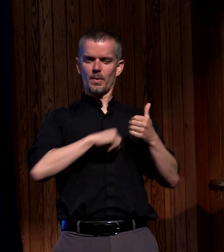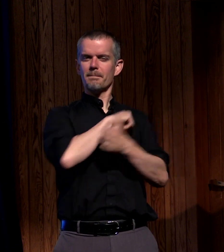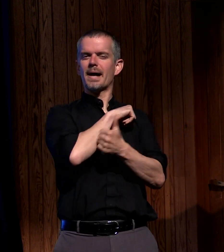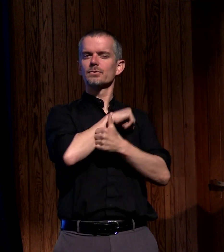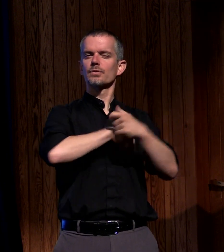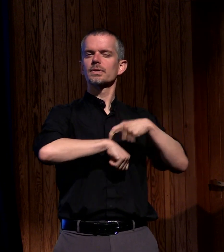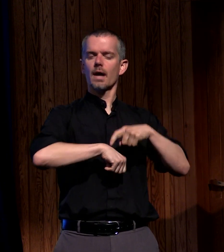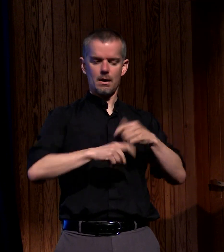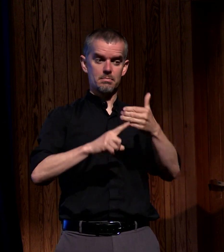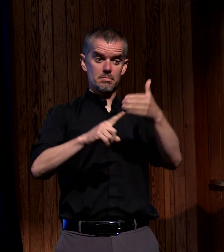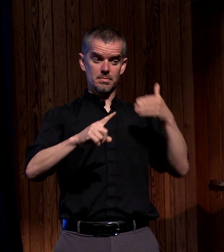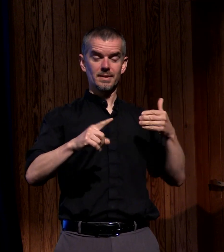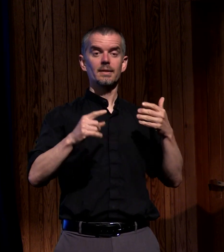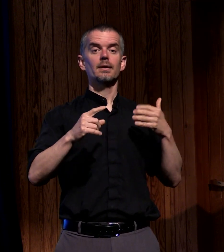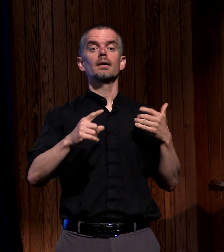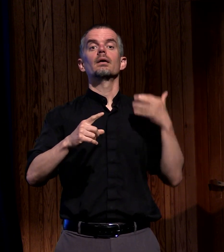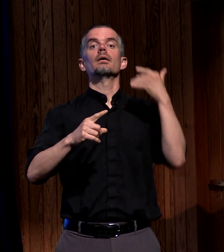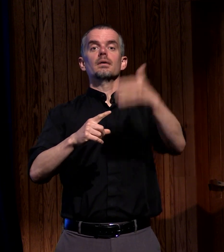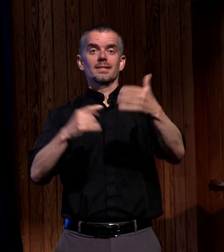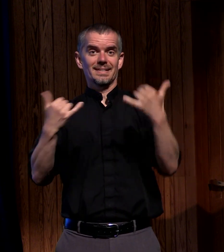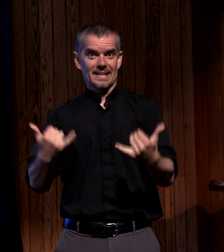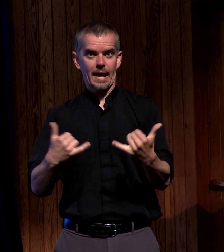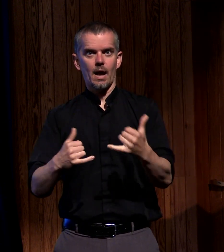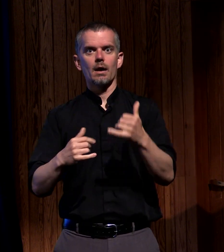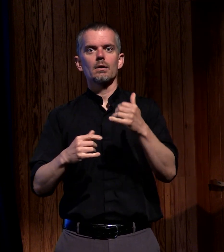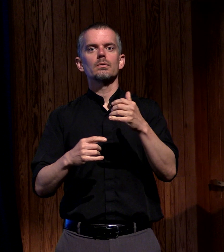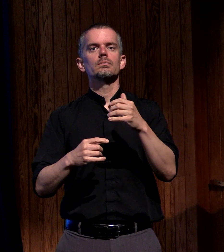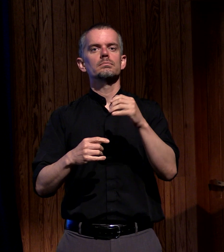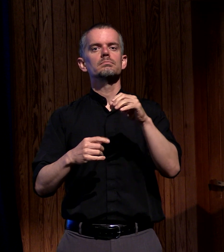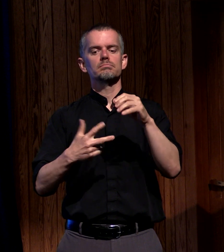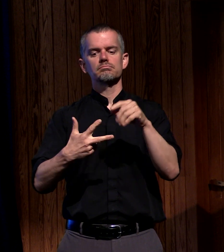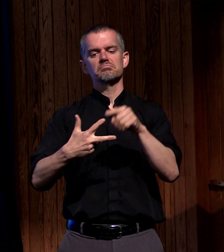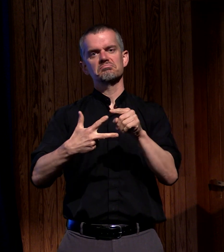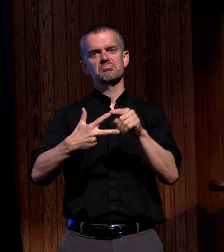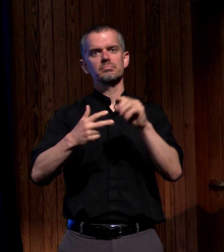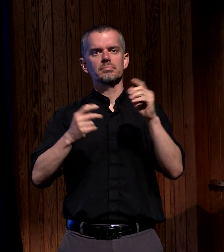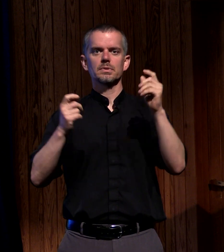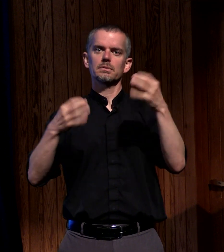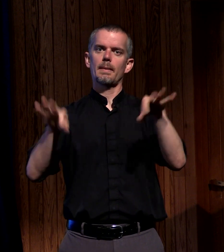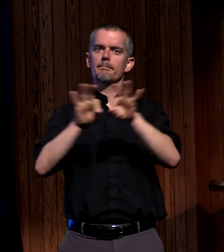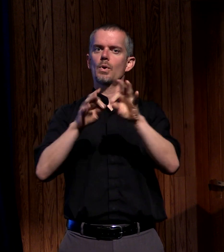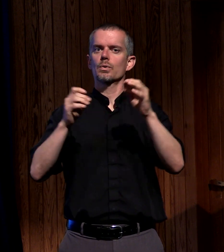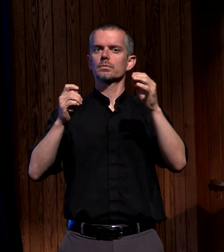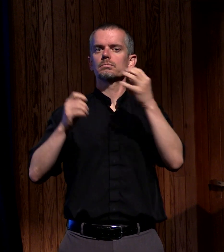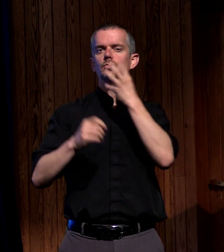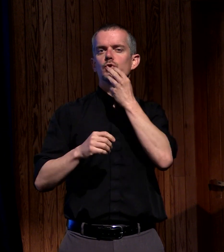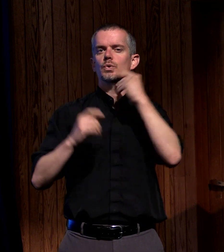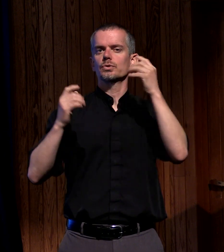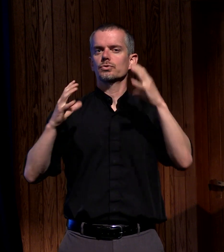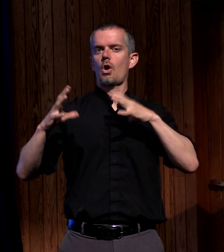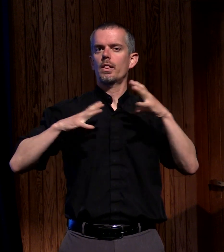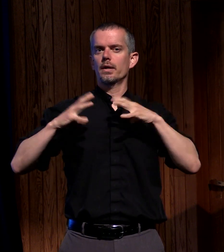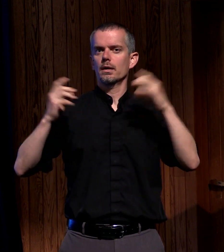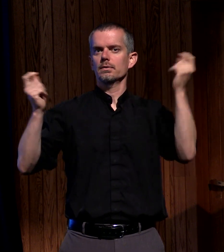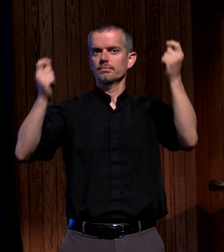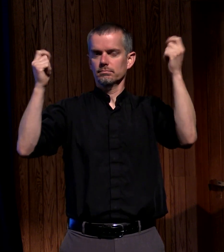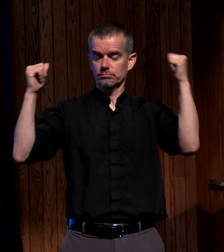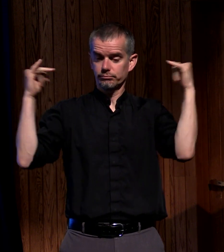years ago and now here on another important Jewish holiday on this Israelite pilgrimage something else